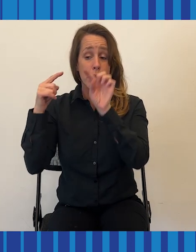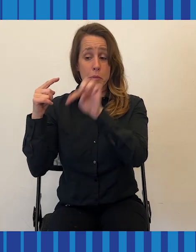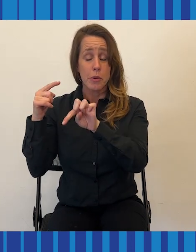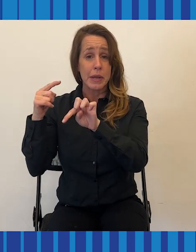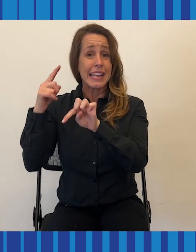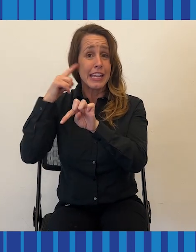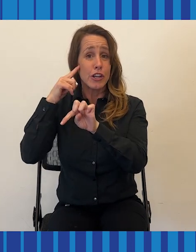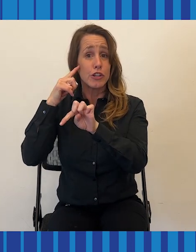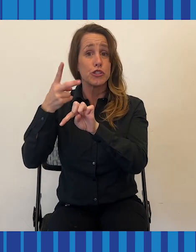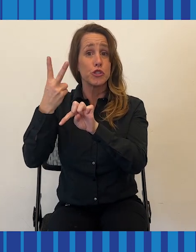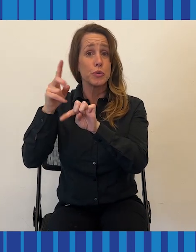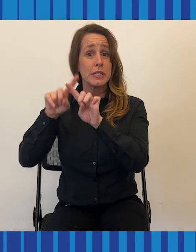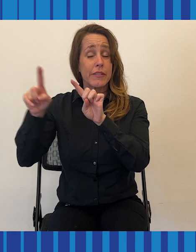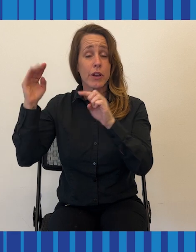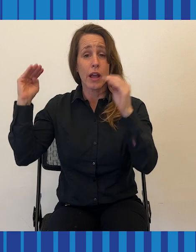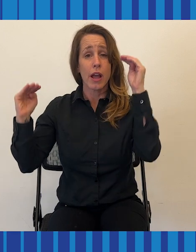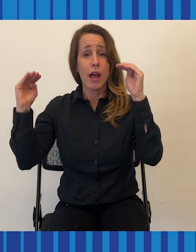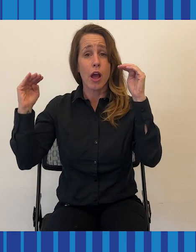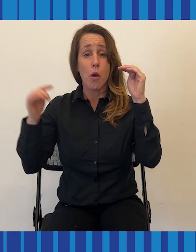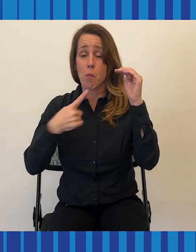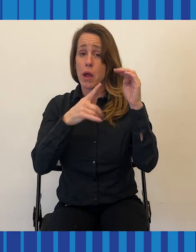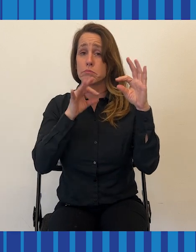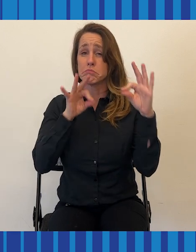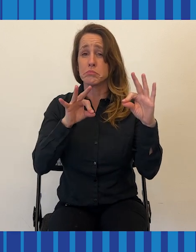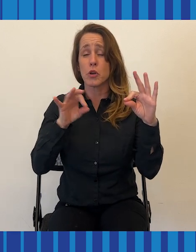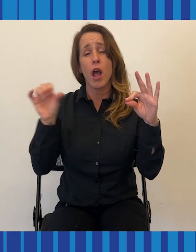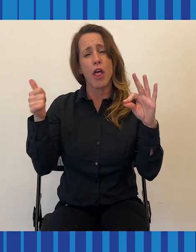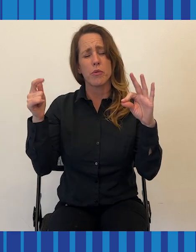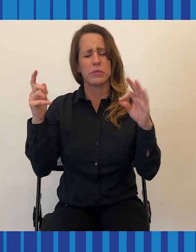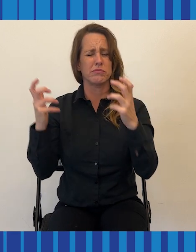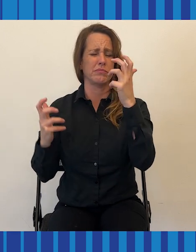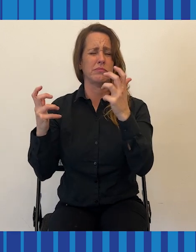And I hear two different notes, one of which is out of tune with the other.